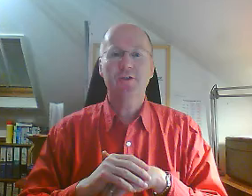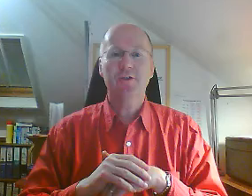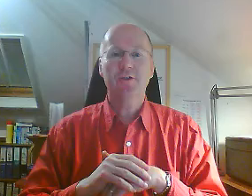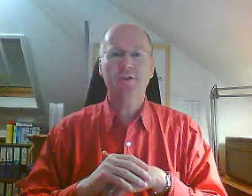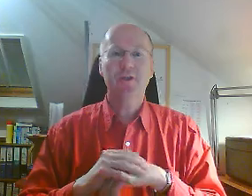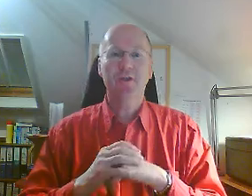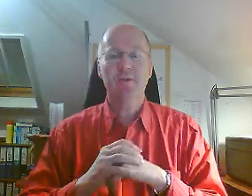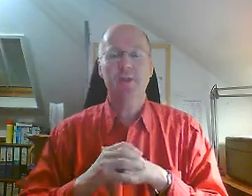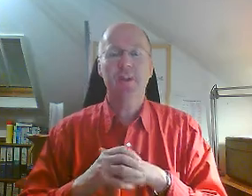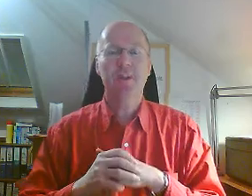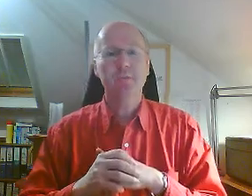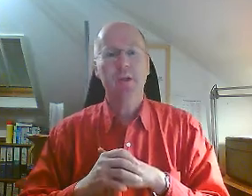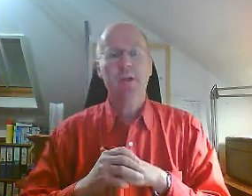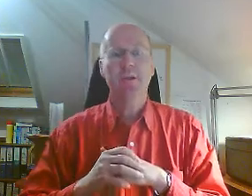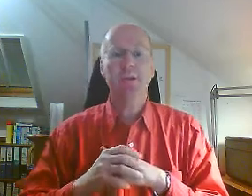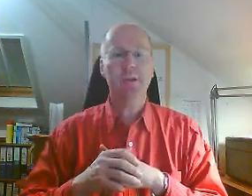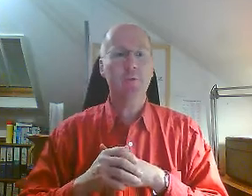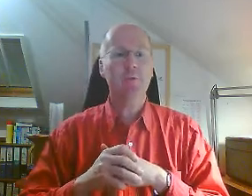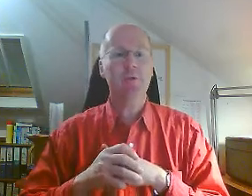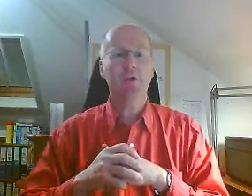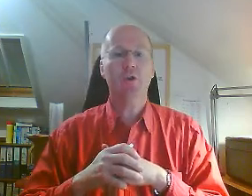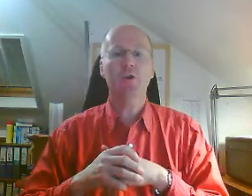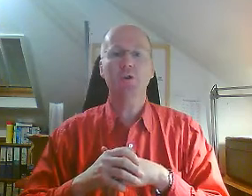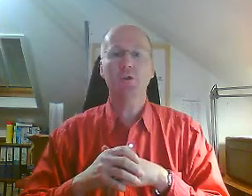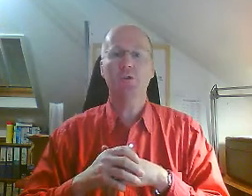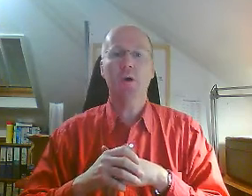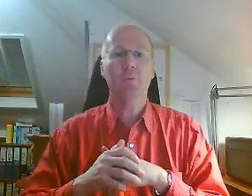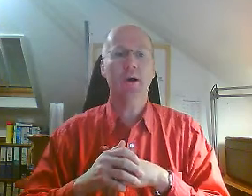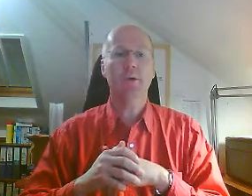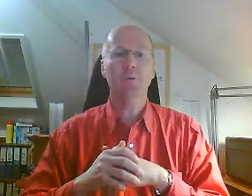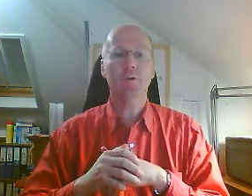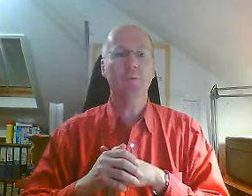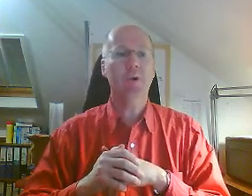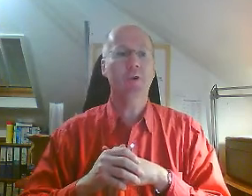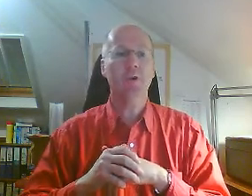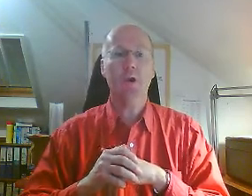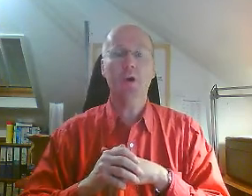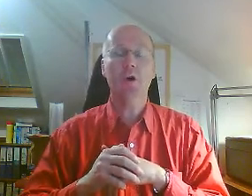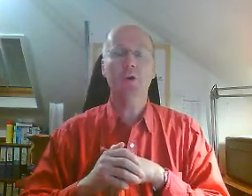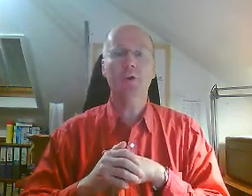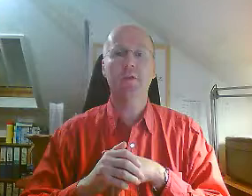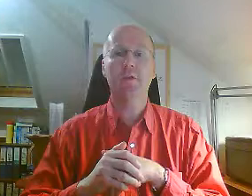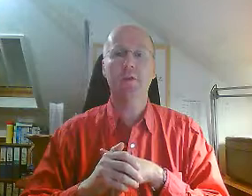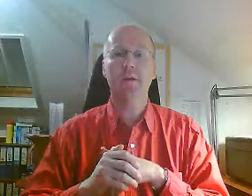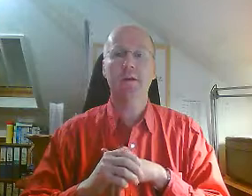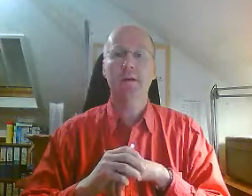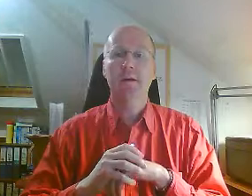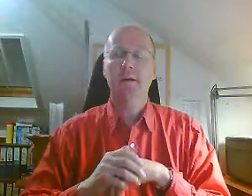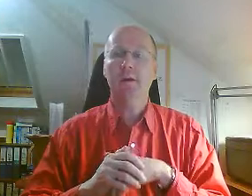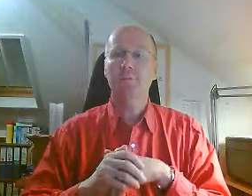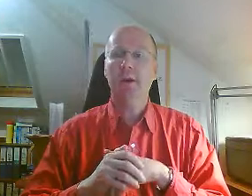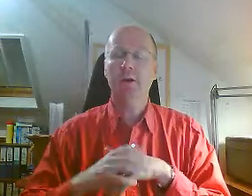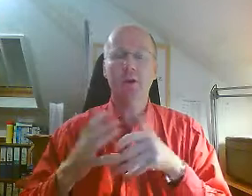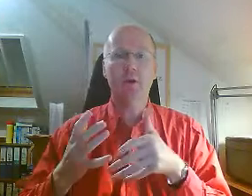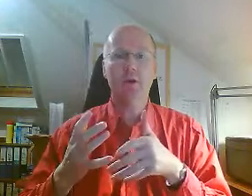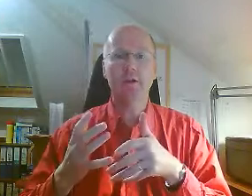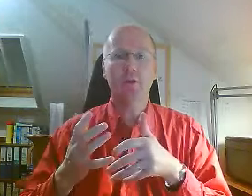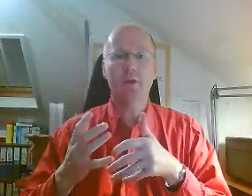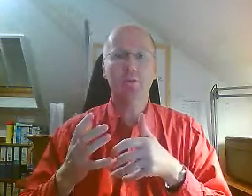Hey guys, Chris Smith here. Today I wanted to talk to you about something called The Law of Three. I heard about this from